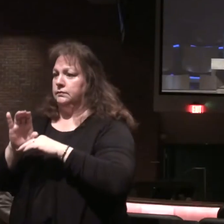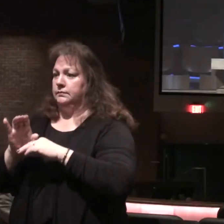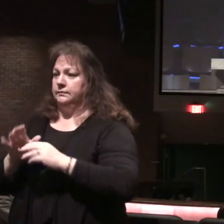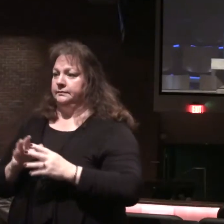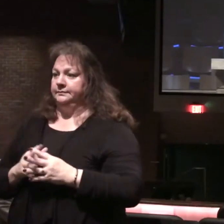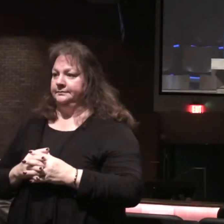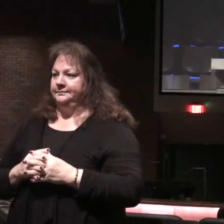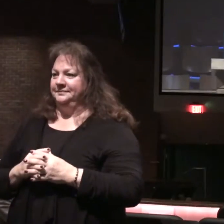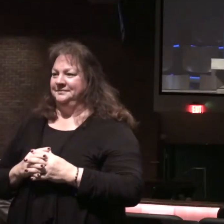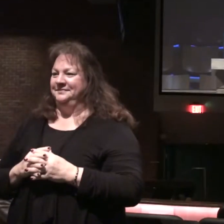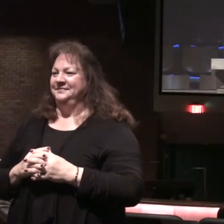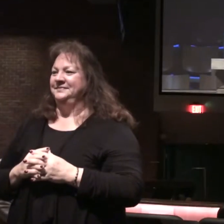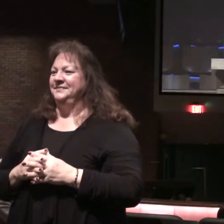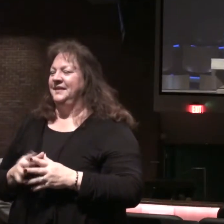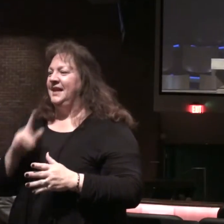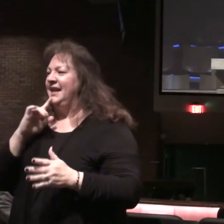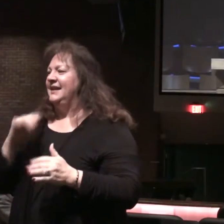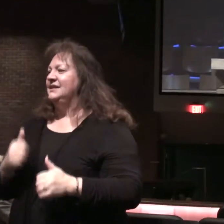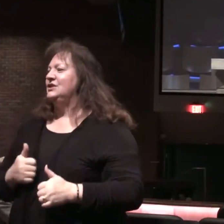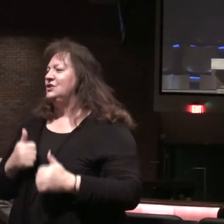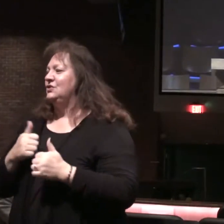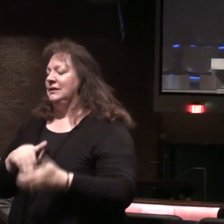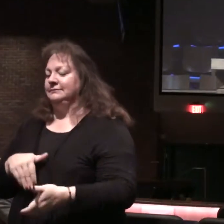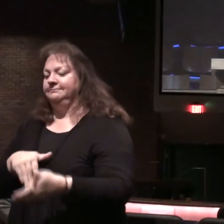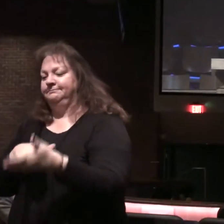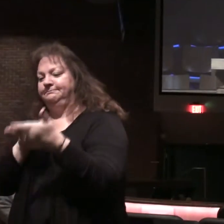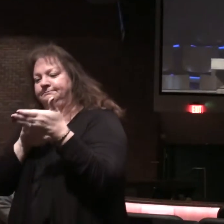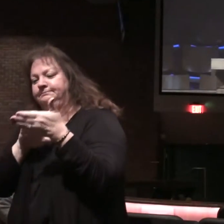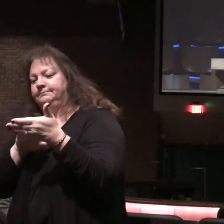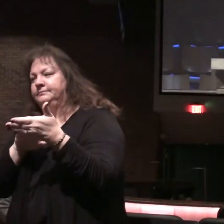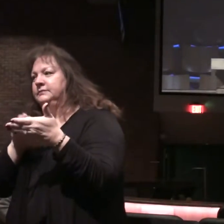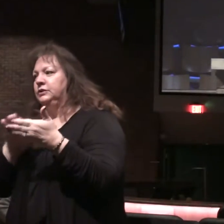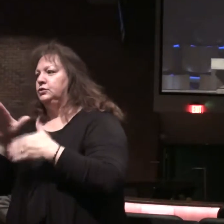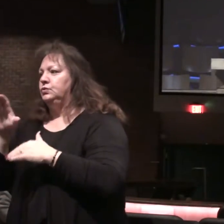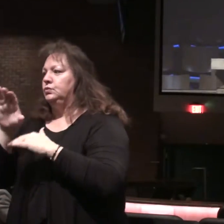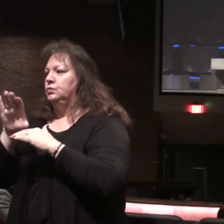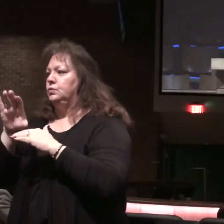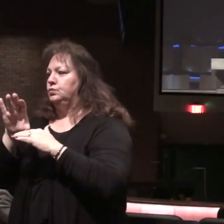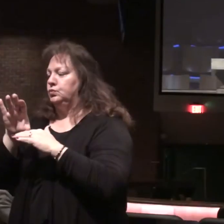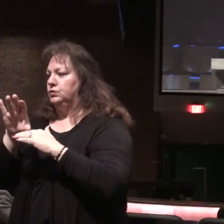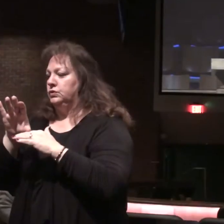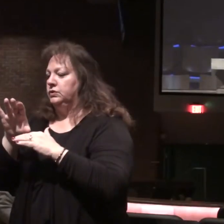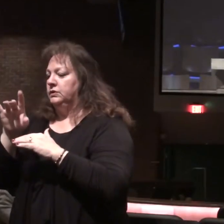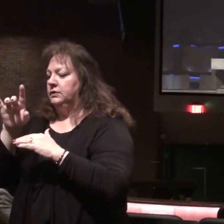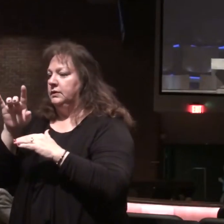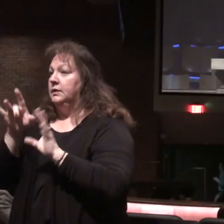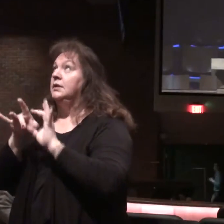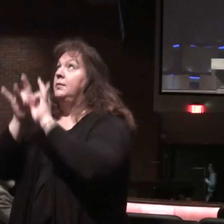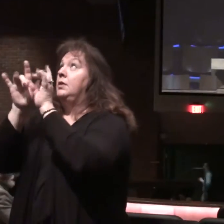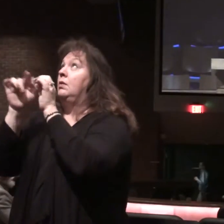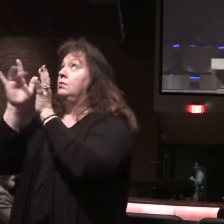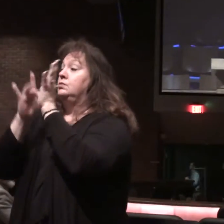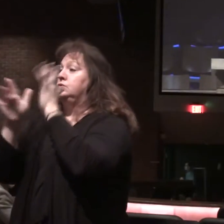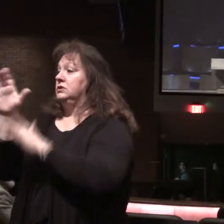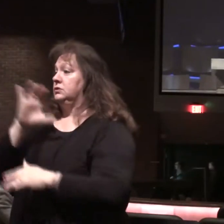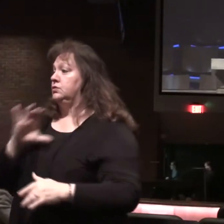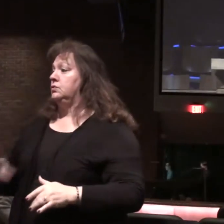So it is addressed specifically to the churches of Jesus Christ.